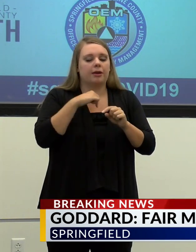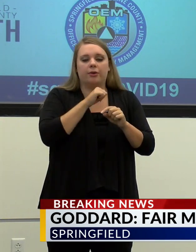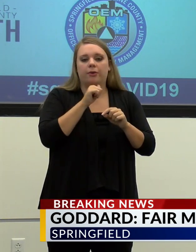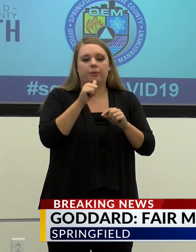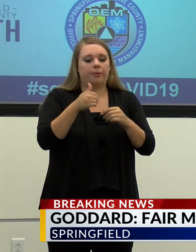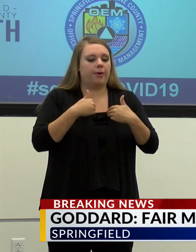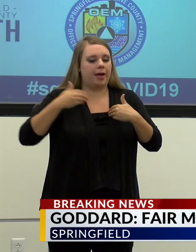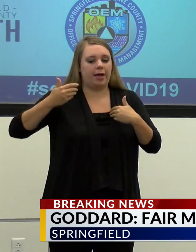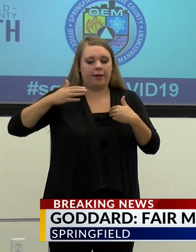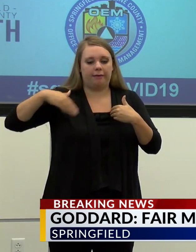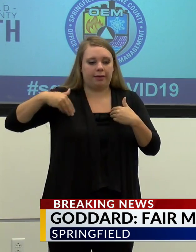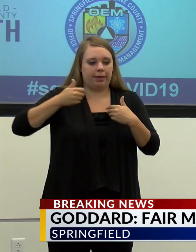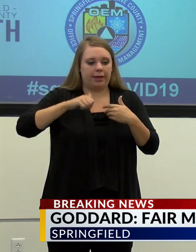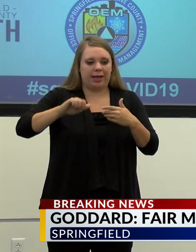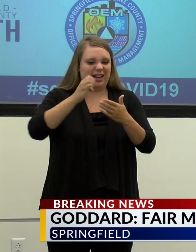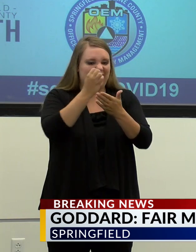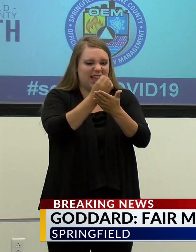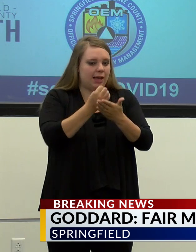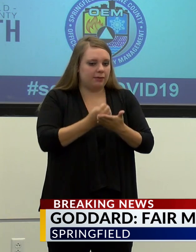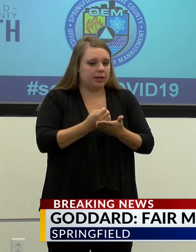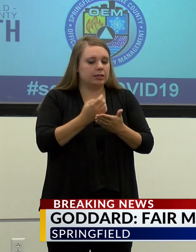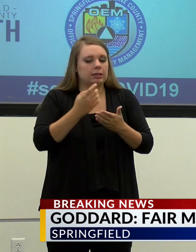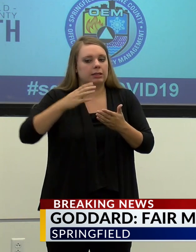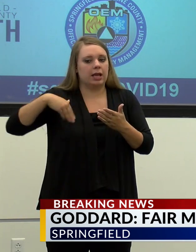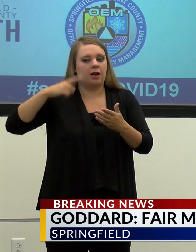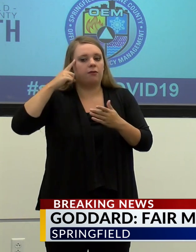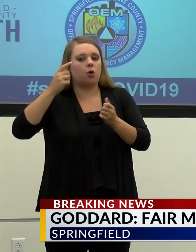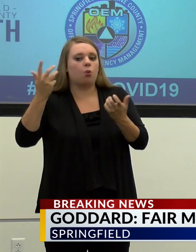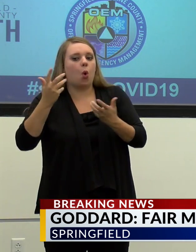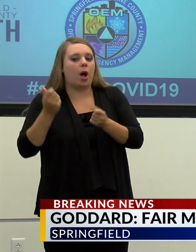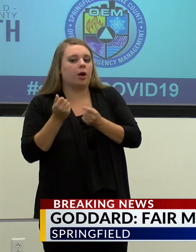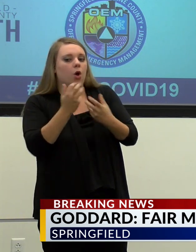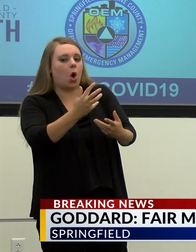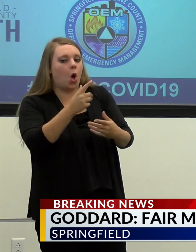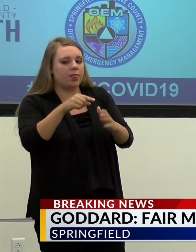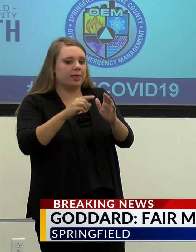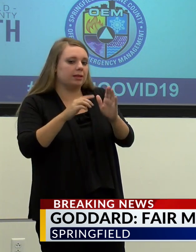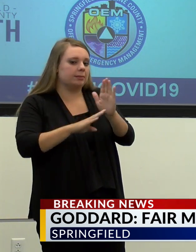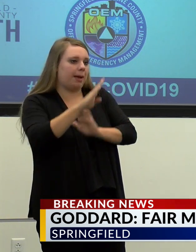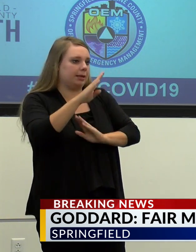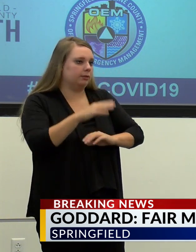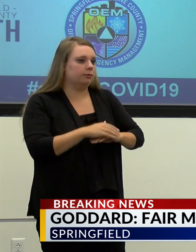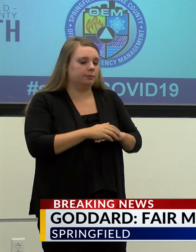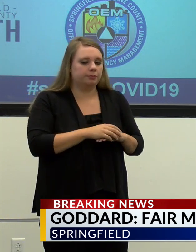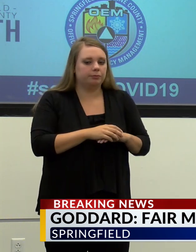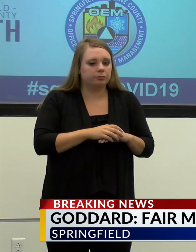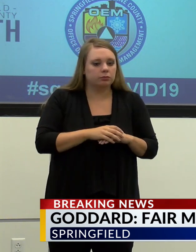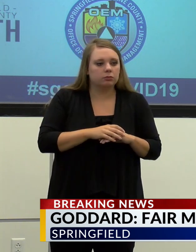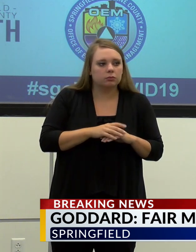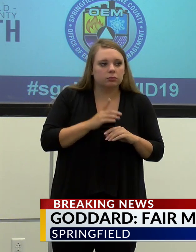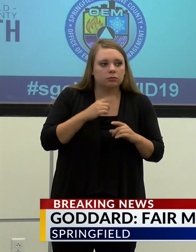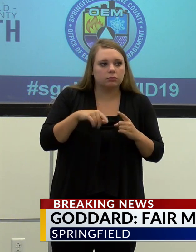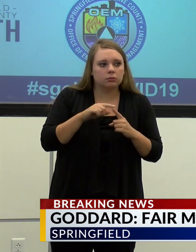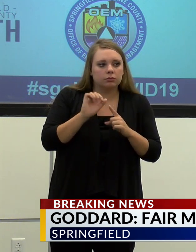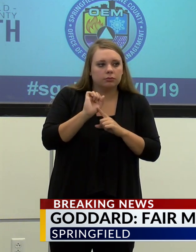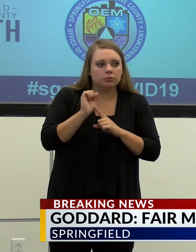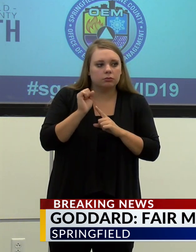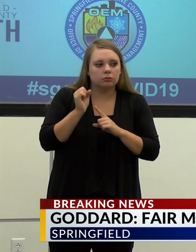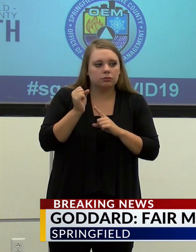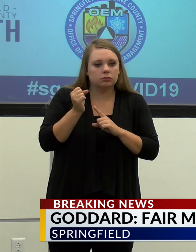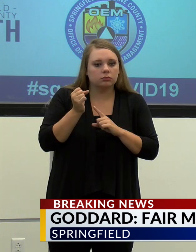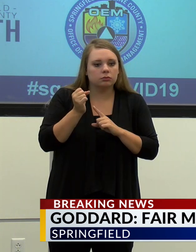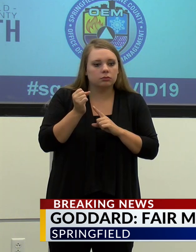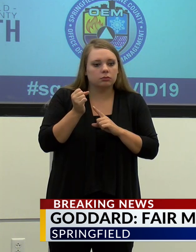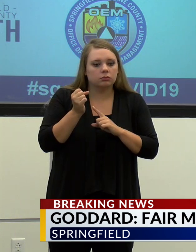the, uh, uh, cause of this spike in illness. What about the jail situation? How much of a role did that play in your record numbers situation?